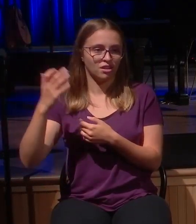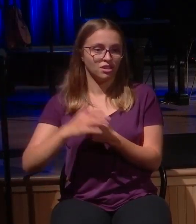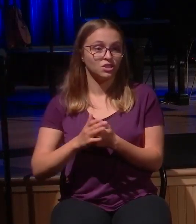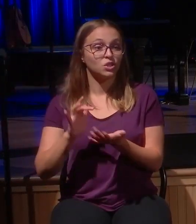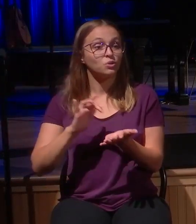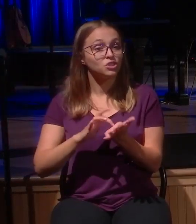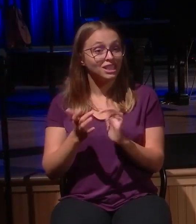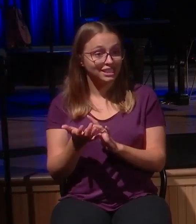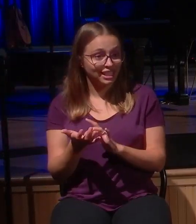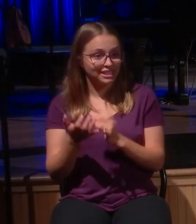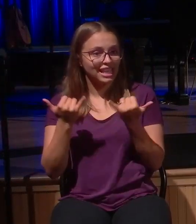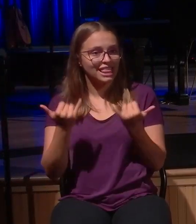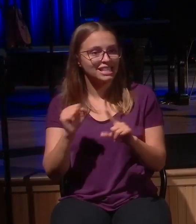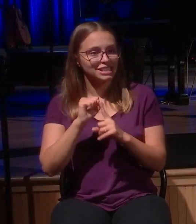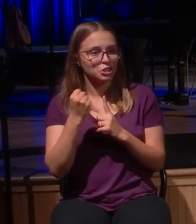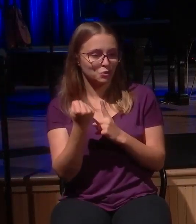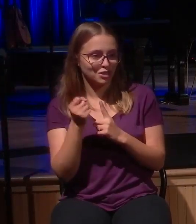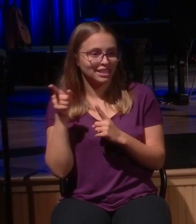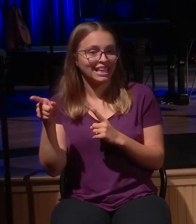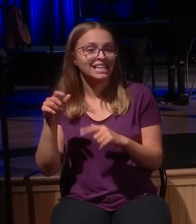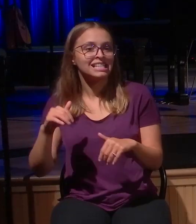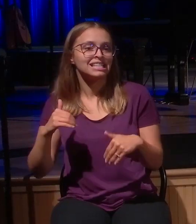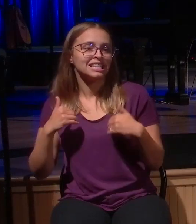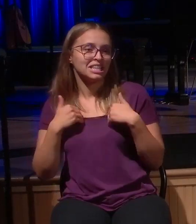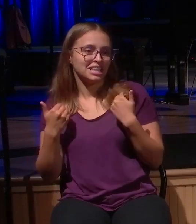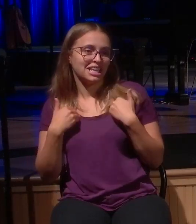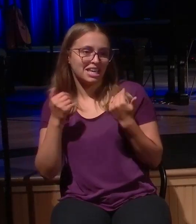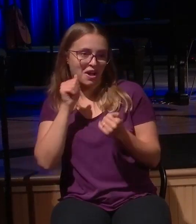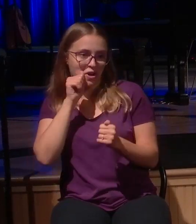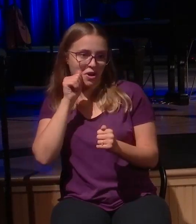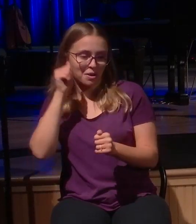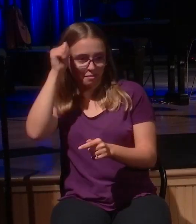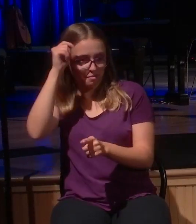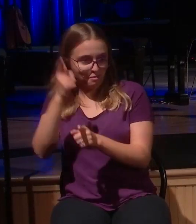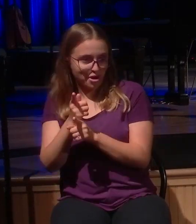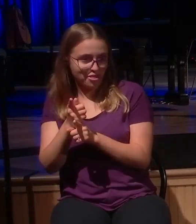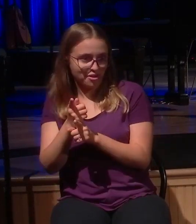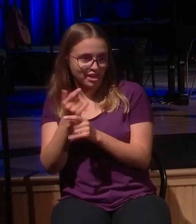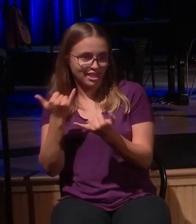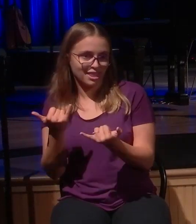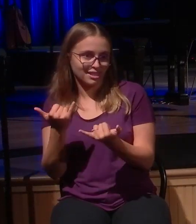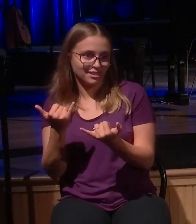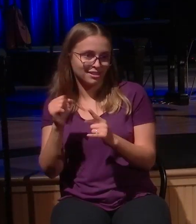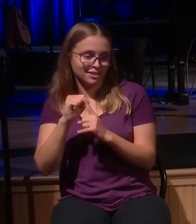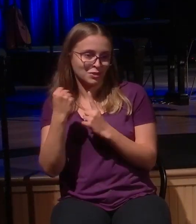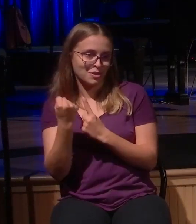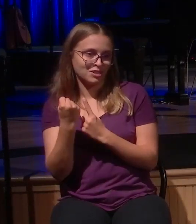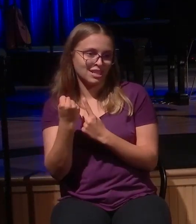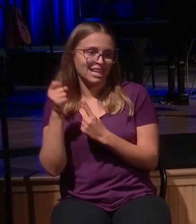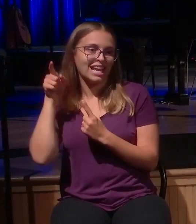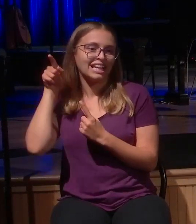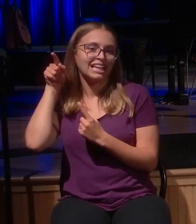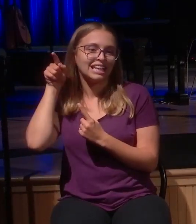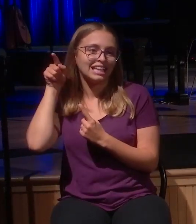case defeats death, reverses decays, rise triumphantly. And he invites all to receive him to look in the mirror. Listen.